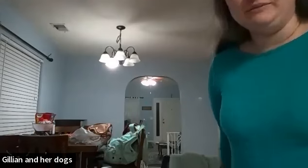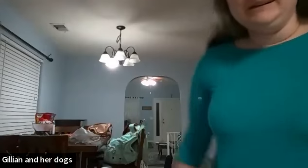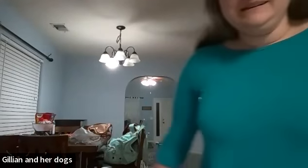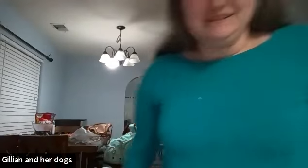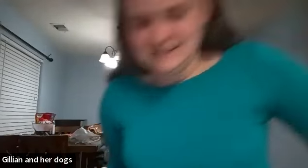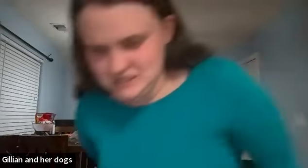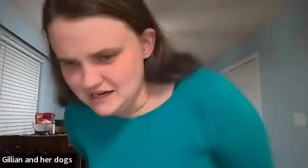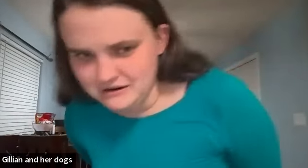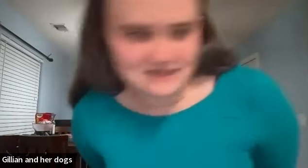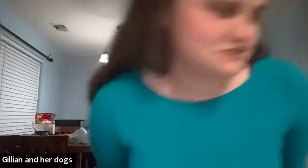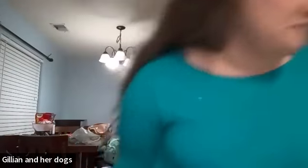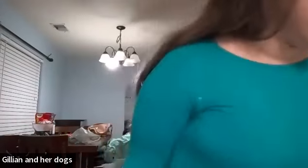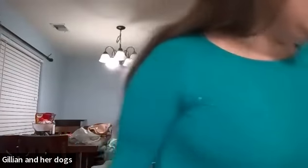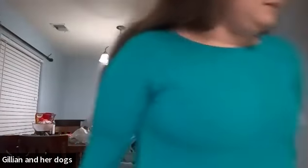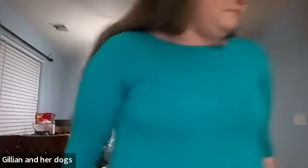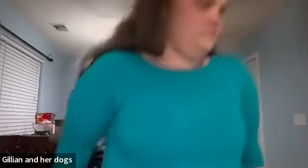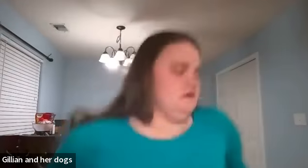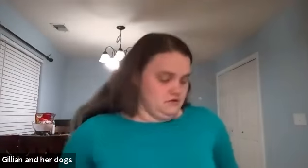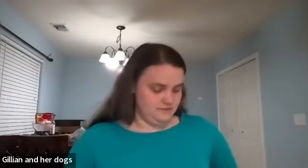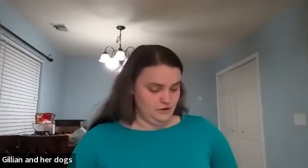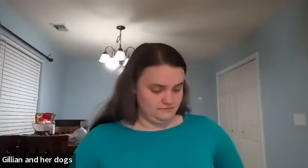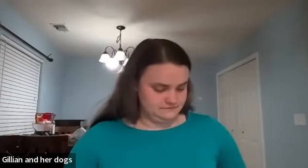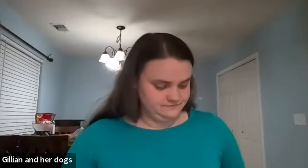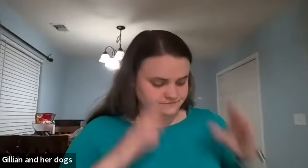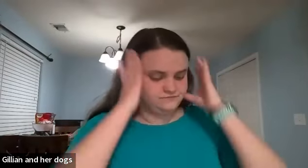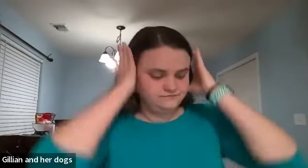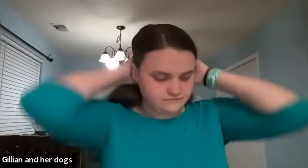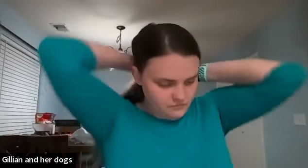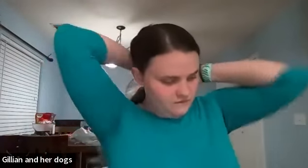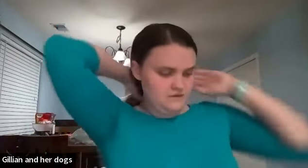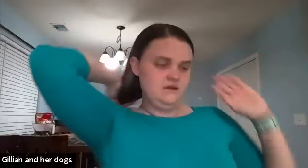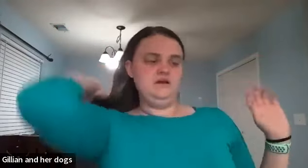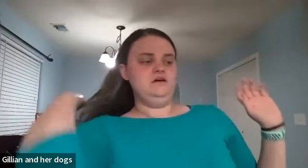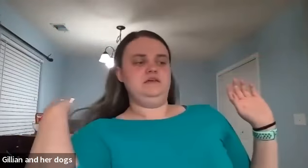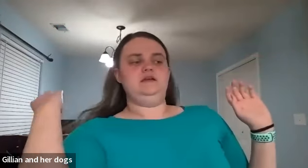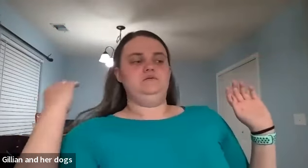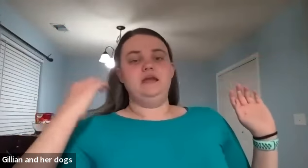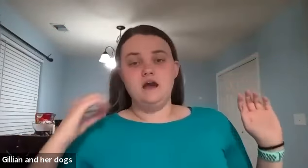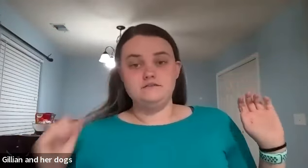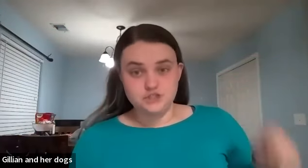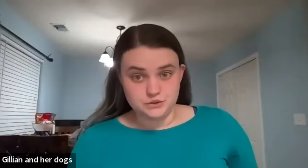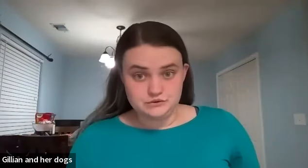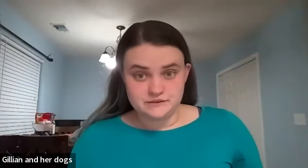it's just not great to describe things that are below then we have shoes